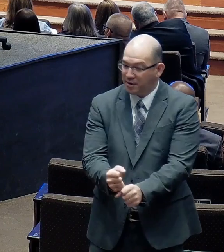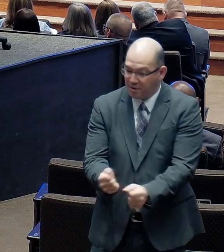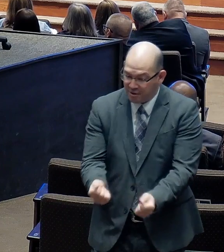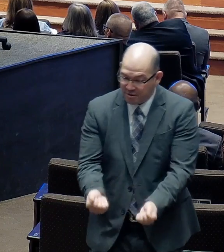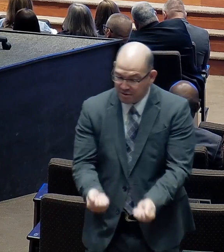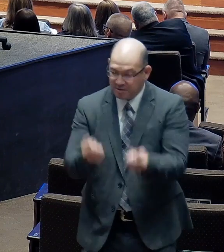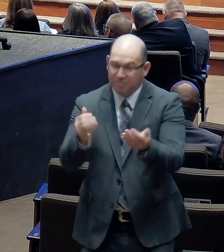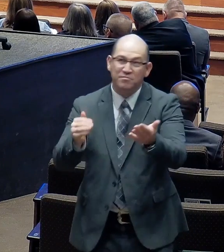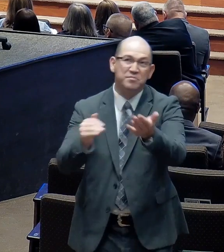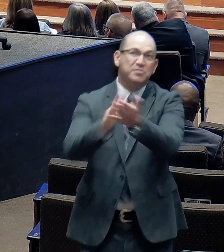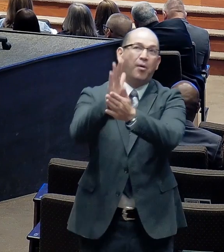great God. God.